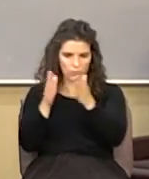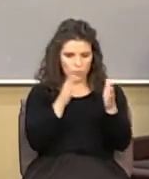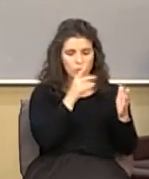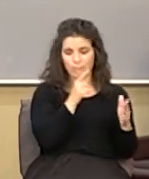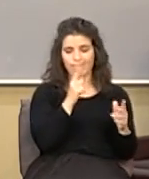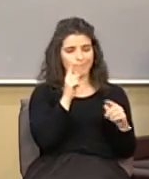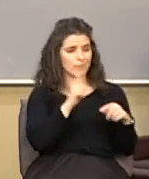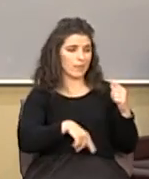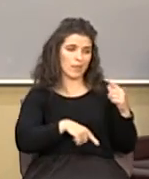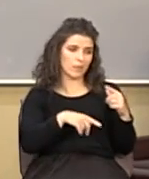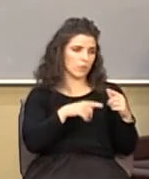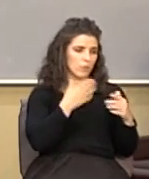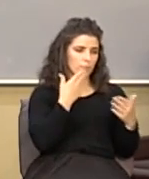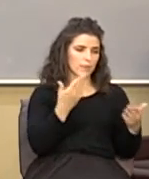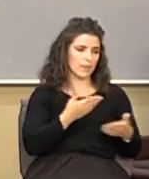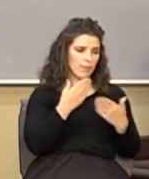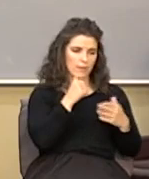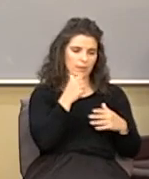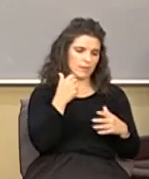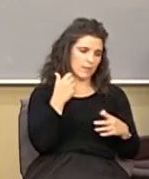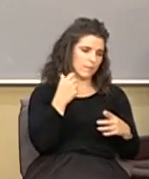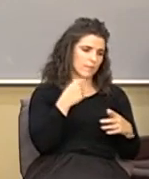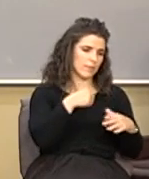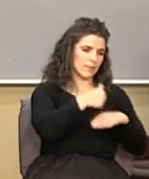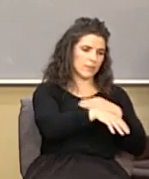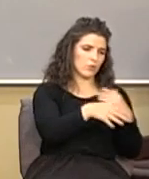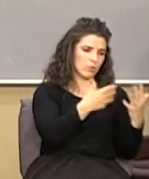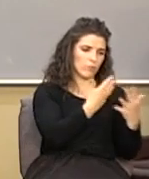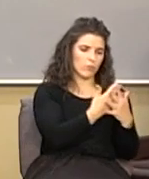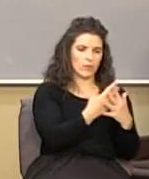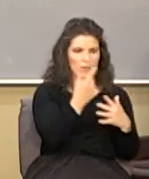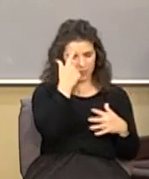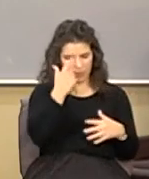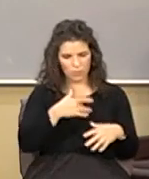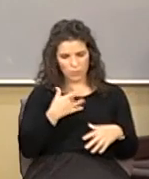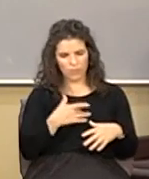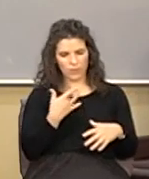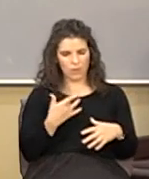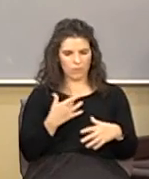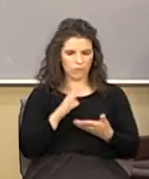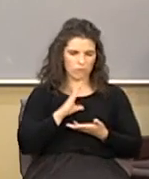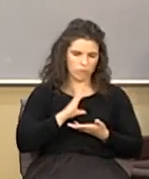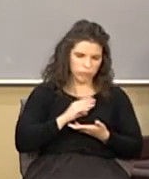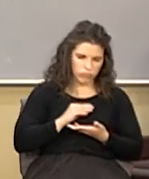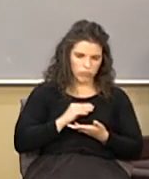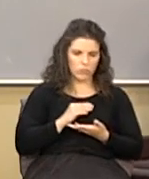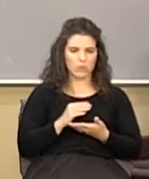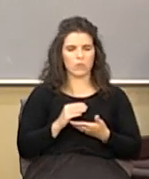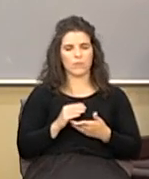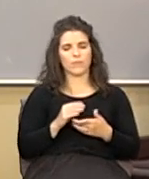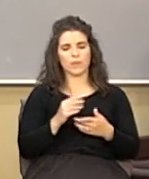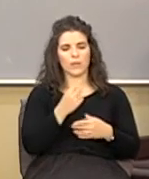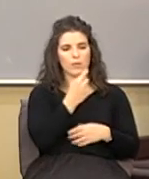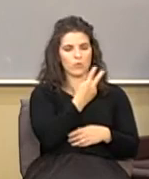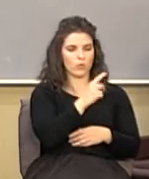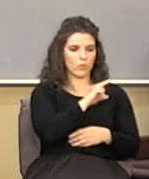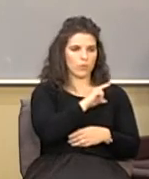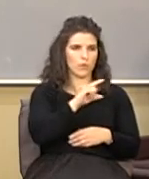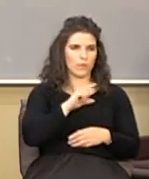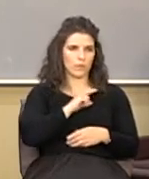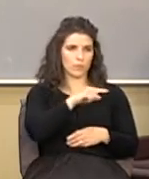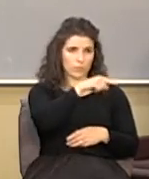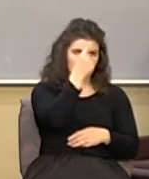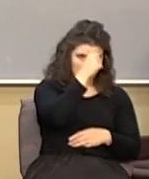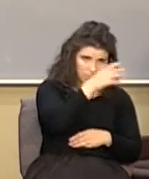your business kid and so he's you know you'd be think how you'd feel if and by the way the two officers were African